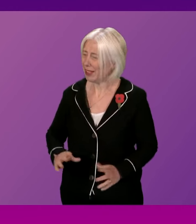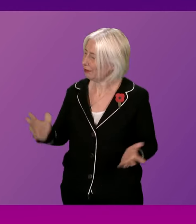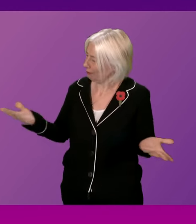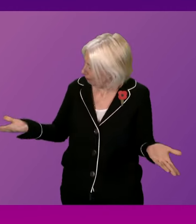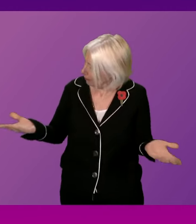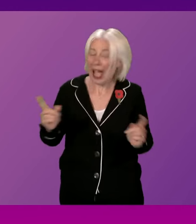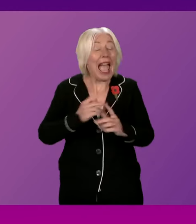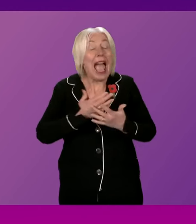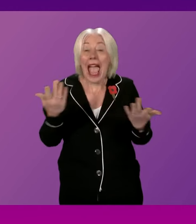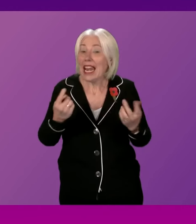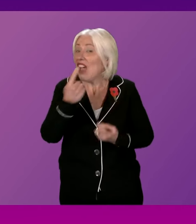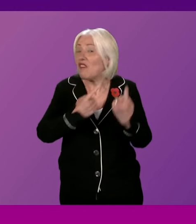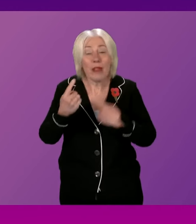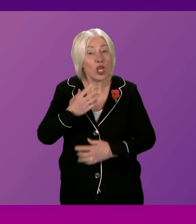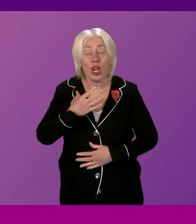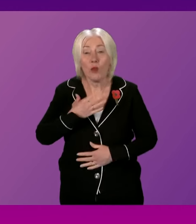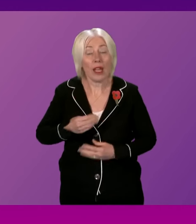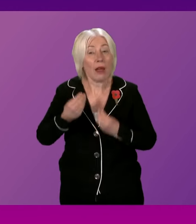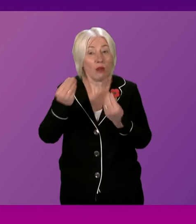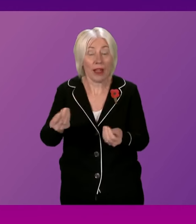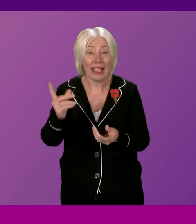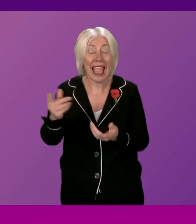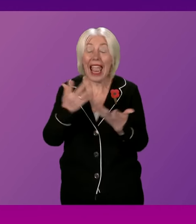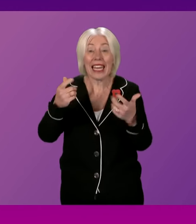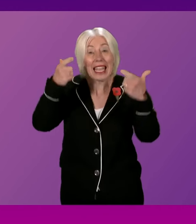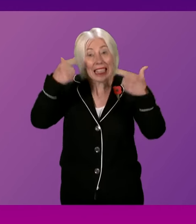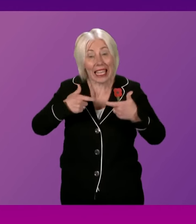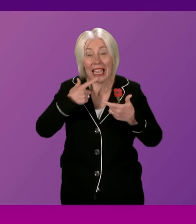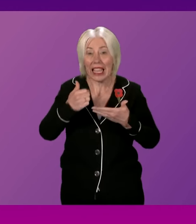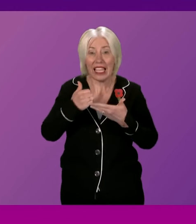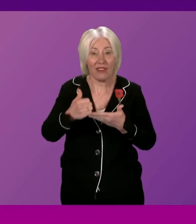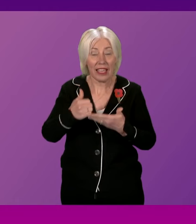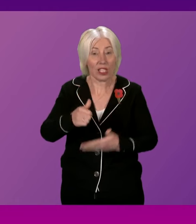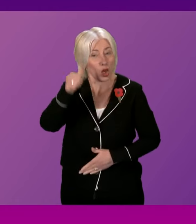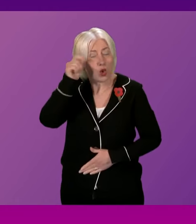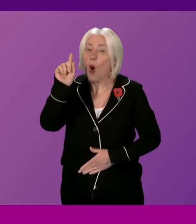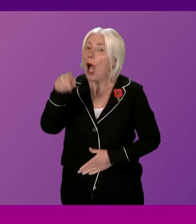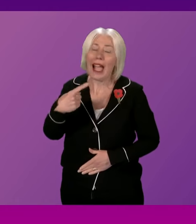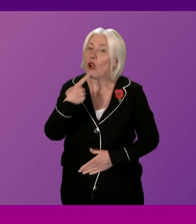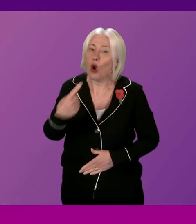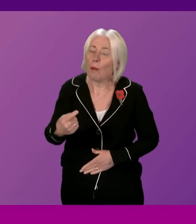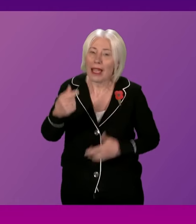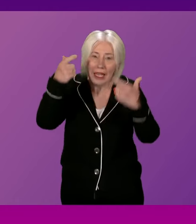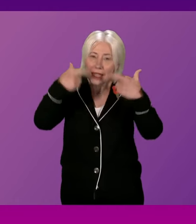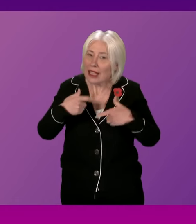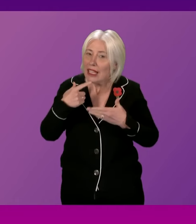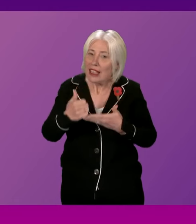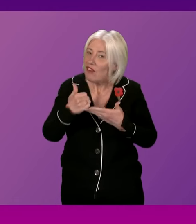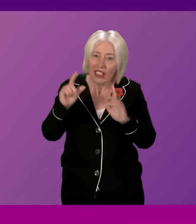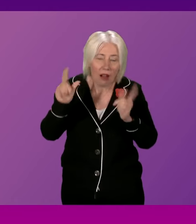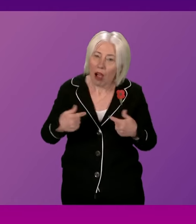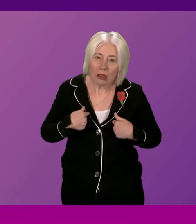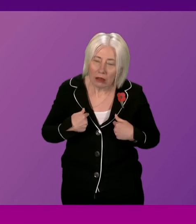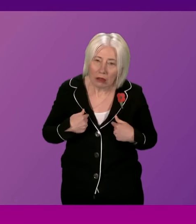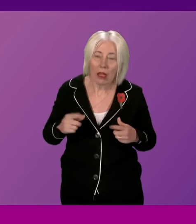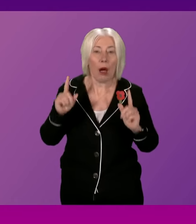we can provide, and when it comes to legal advice, obviously Anna Sarwar knows I can't comment on legal advice. Where there is,